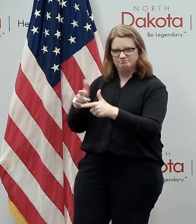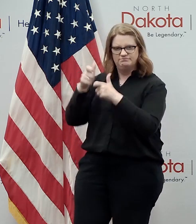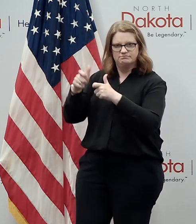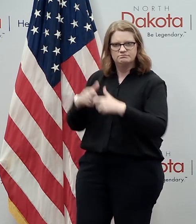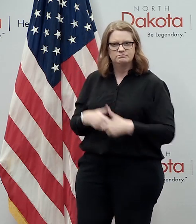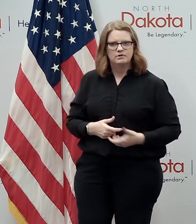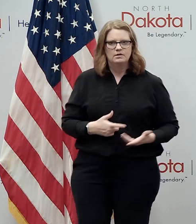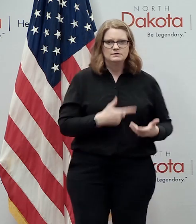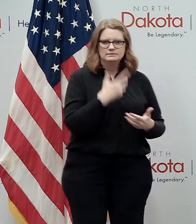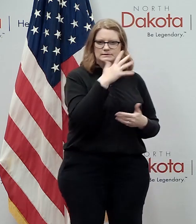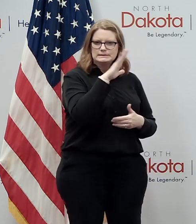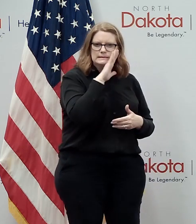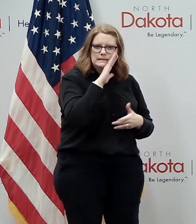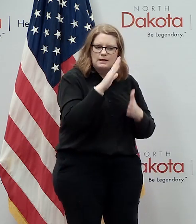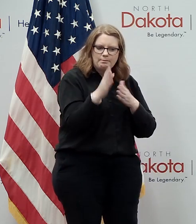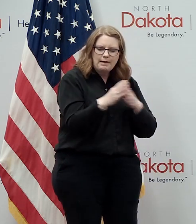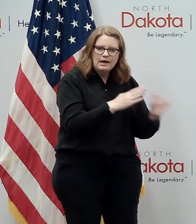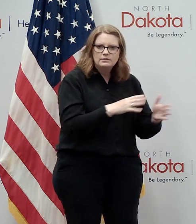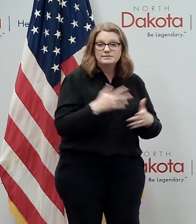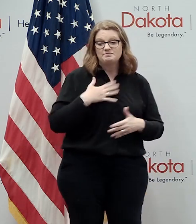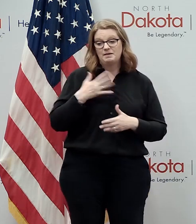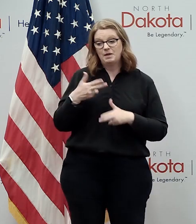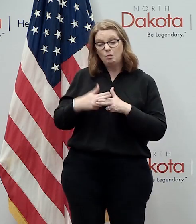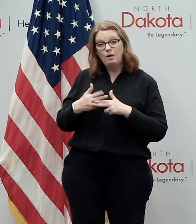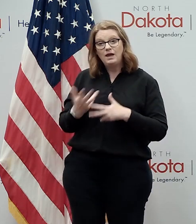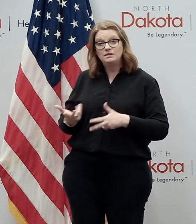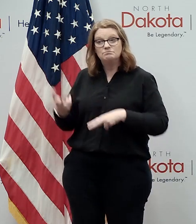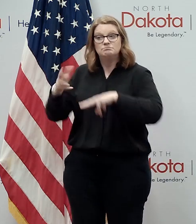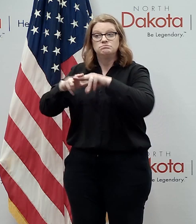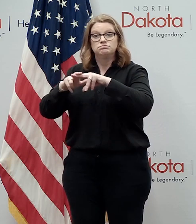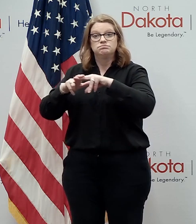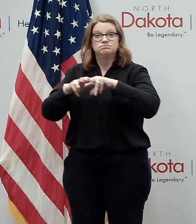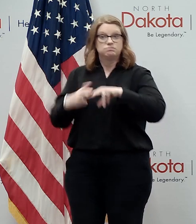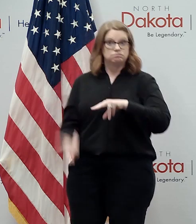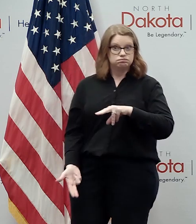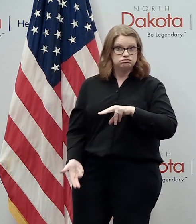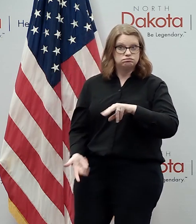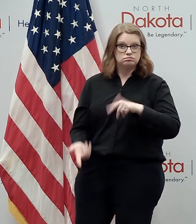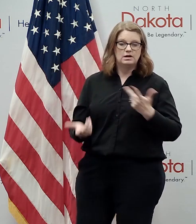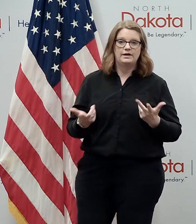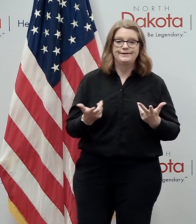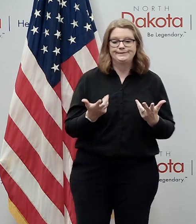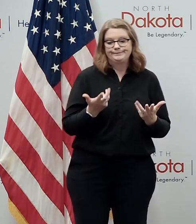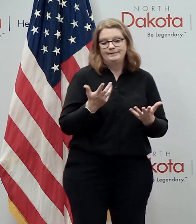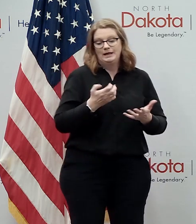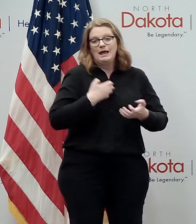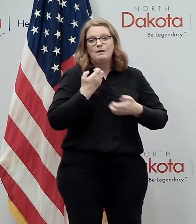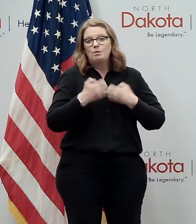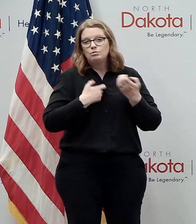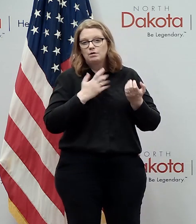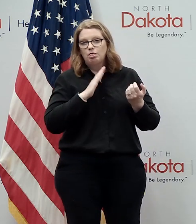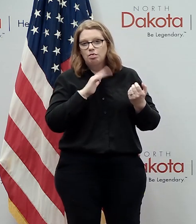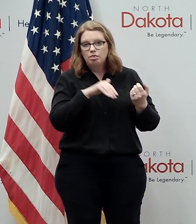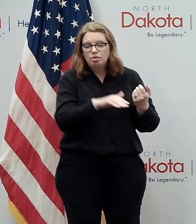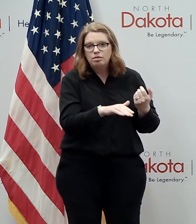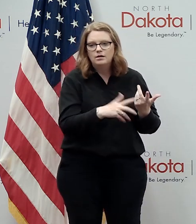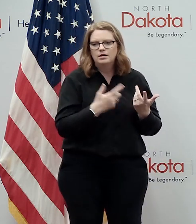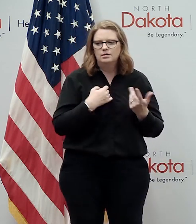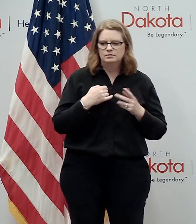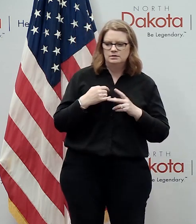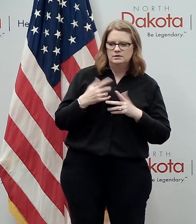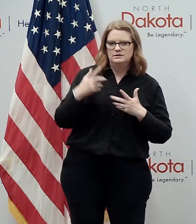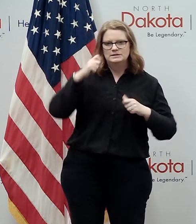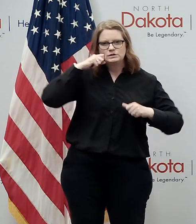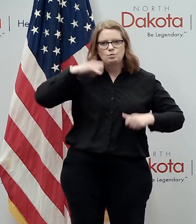patterns or eating which is either rapid weight loss or gain physical reactions that you might be experiencing or observing among your loved ones